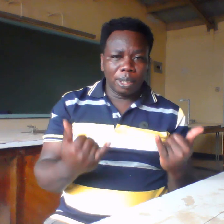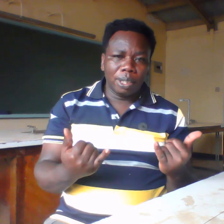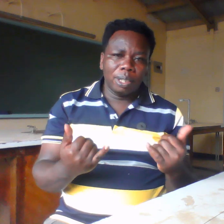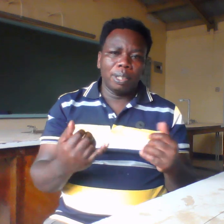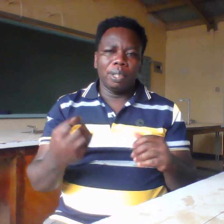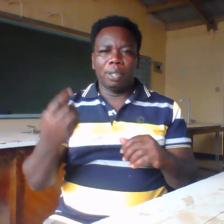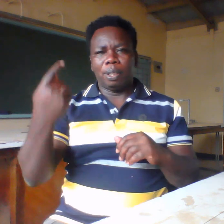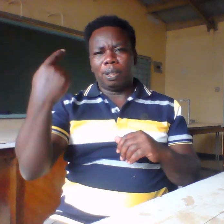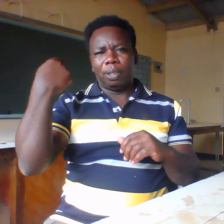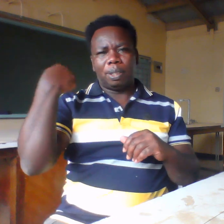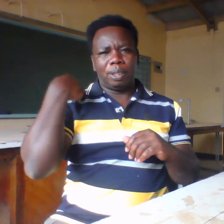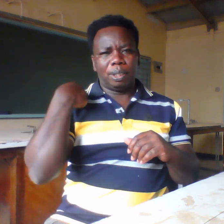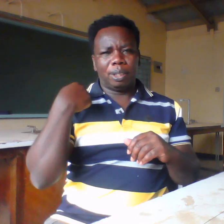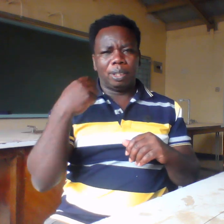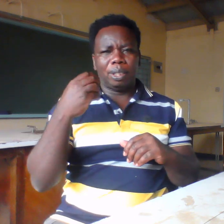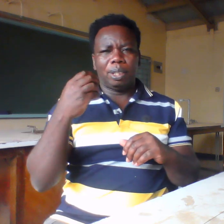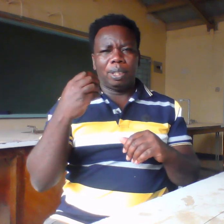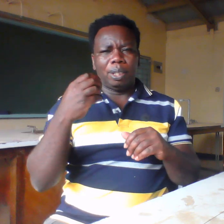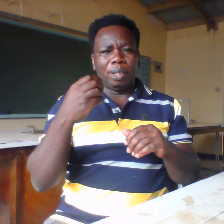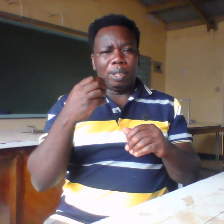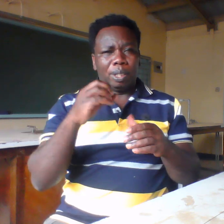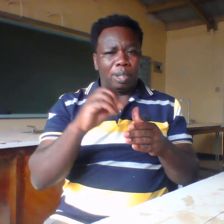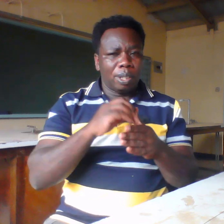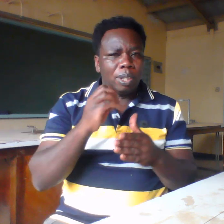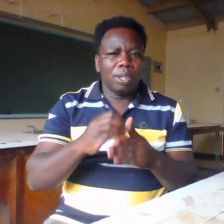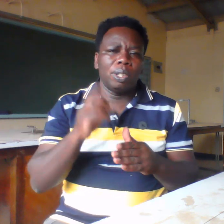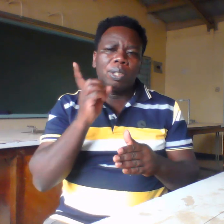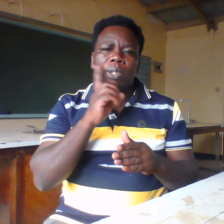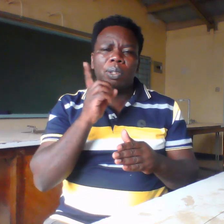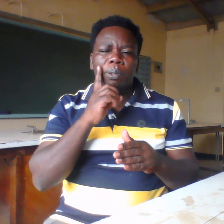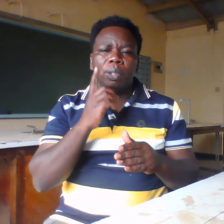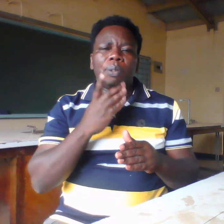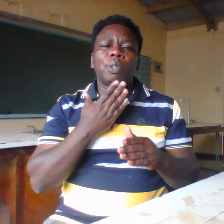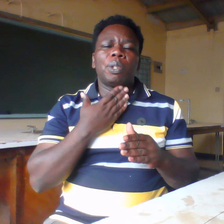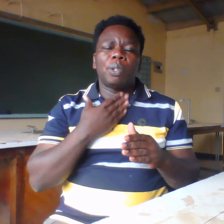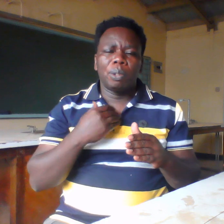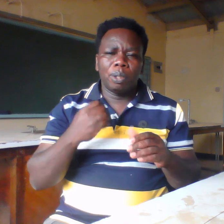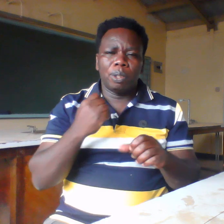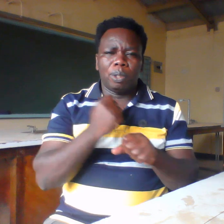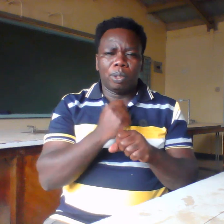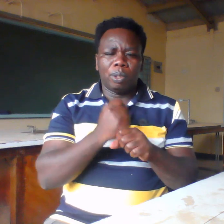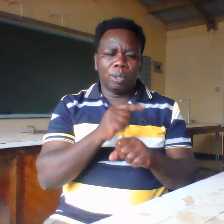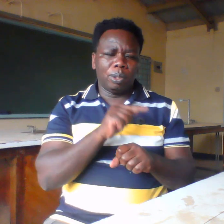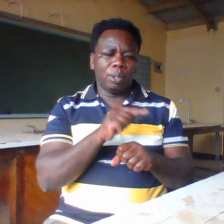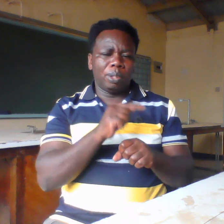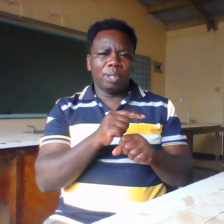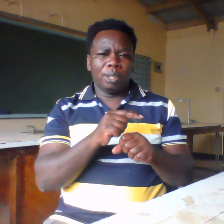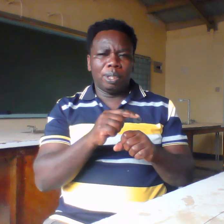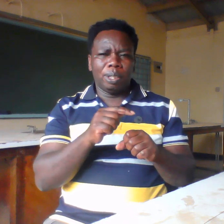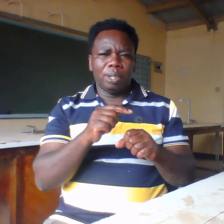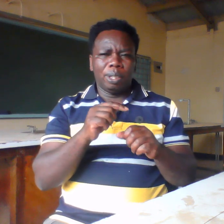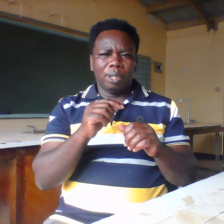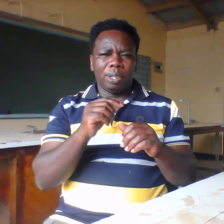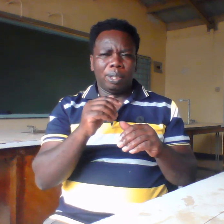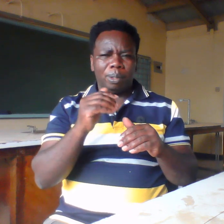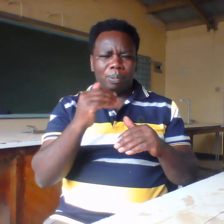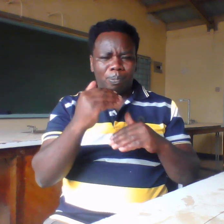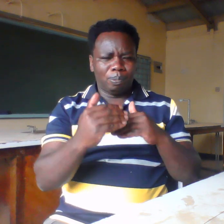but i want us to do it in a more organized way and i want us